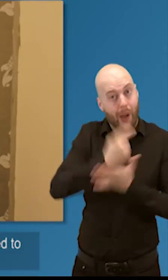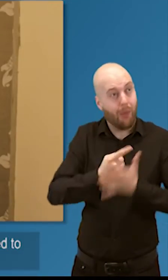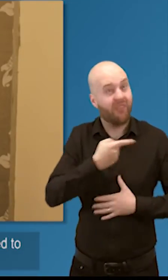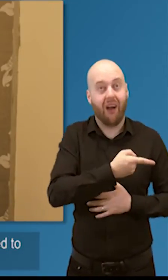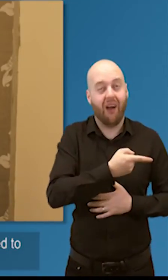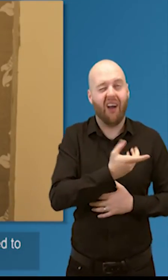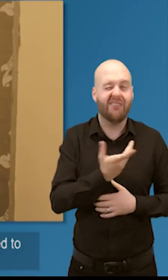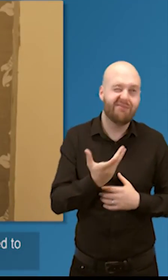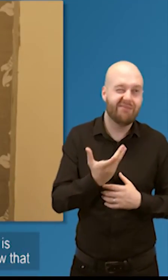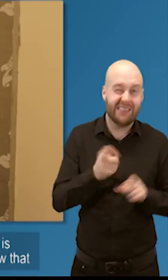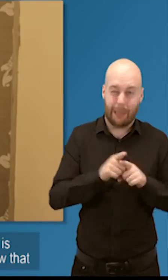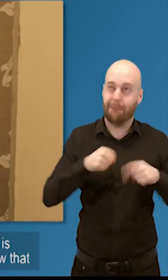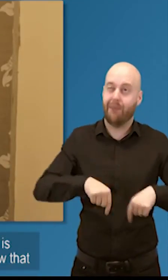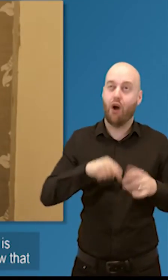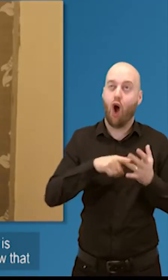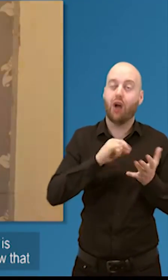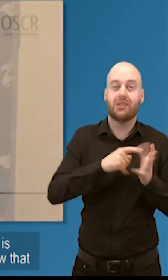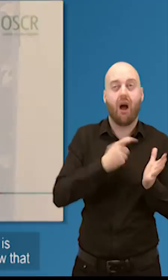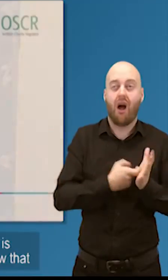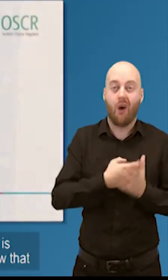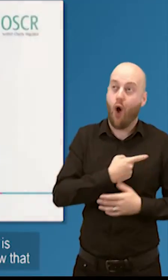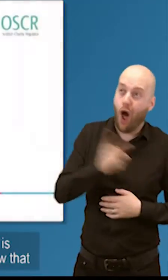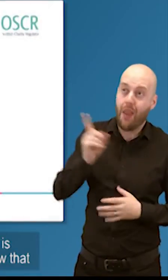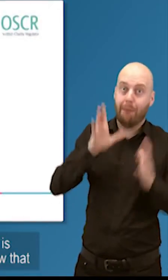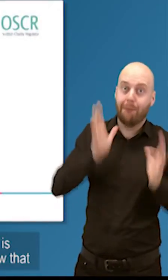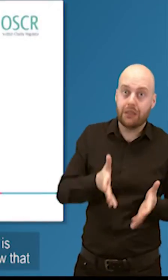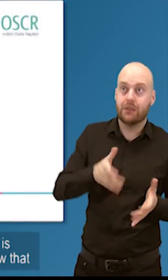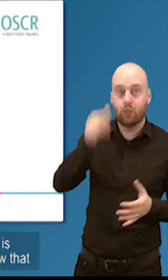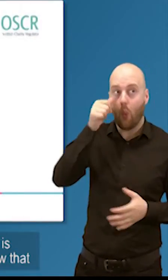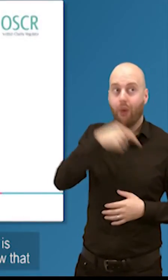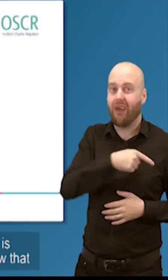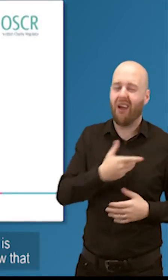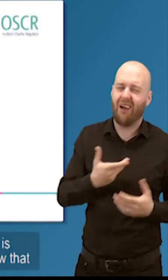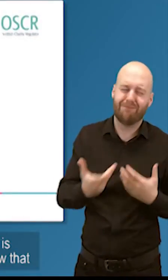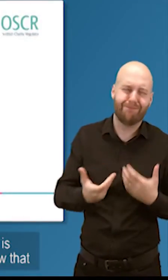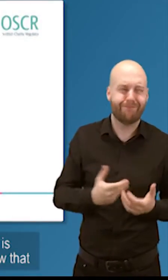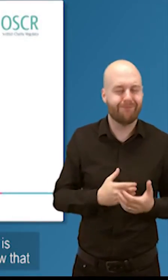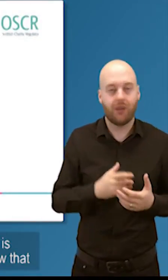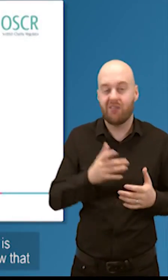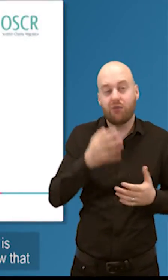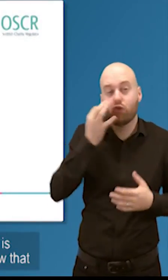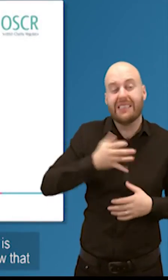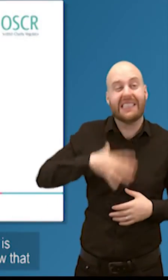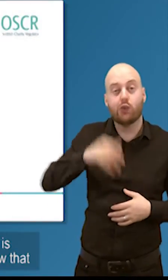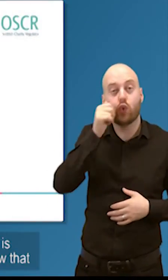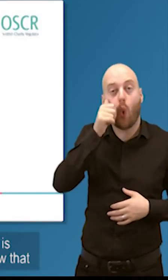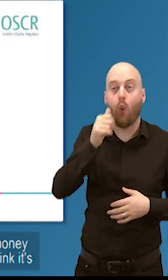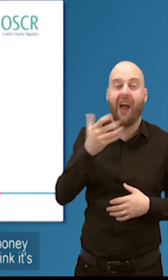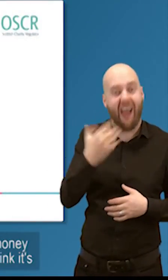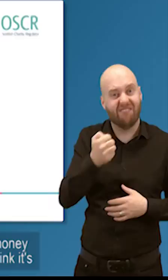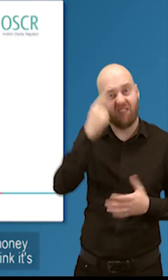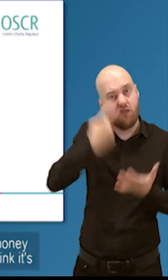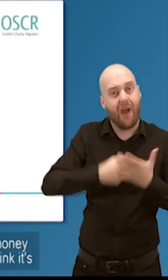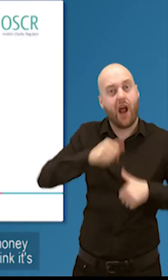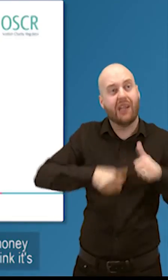public trust and charities so vast majority of people are saying that trust is important when they're donating they need to know that